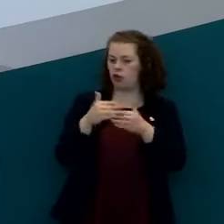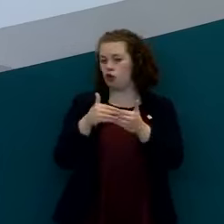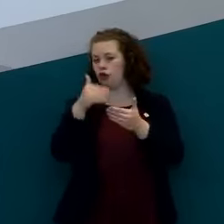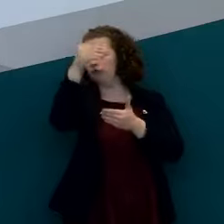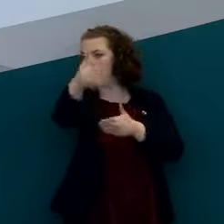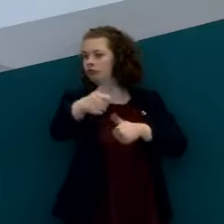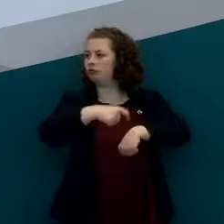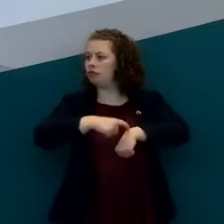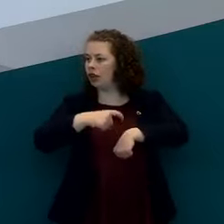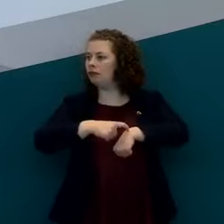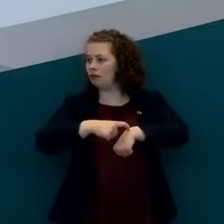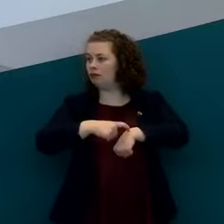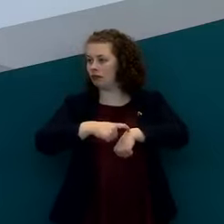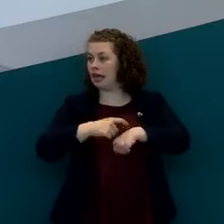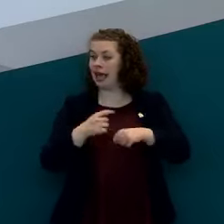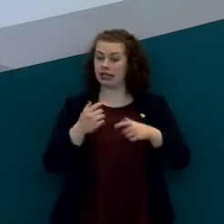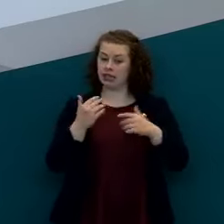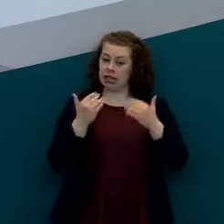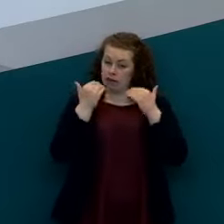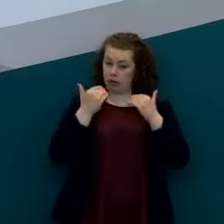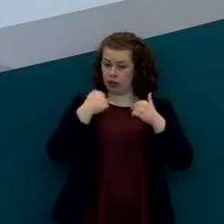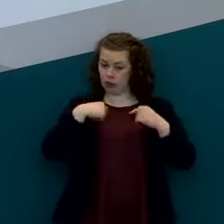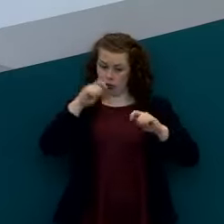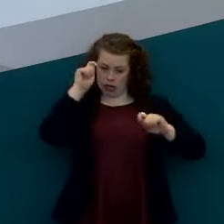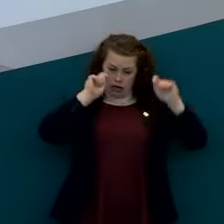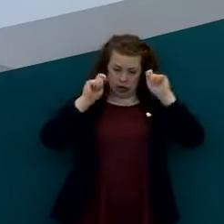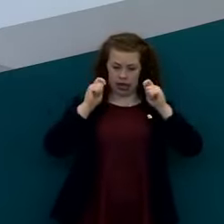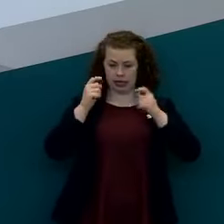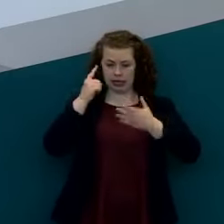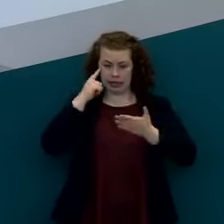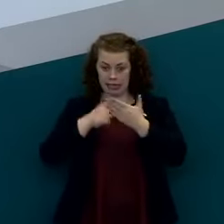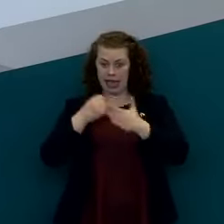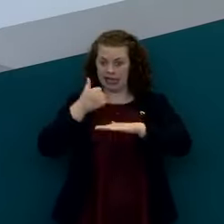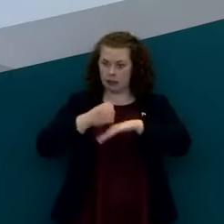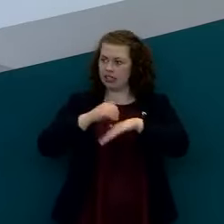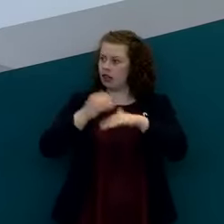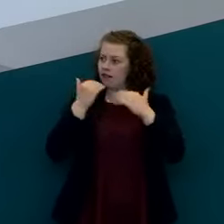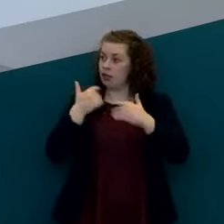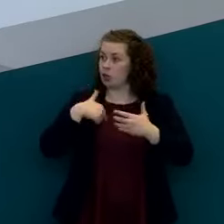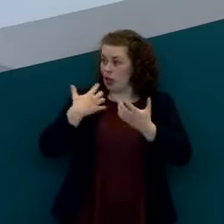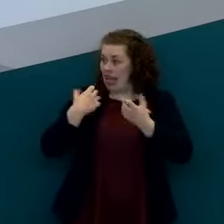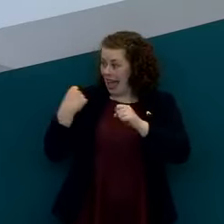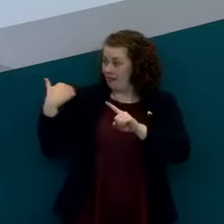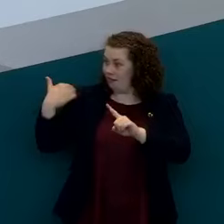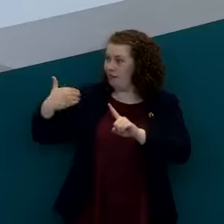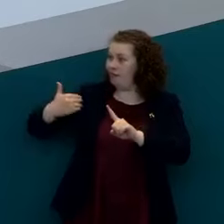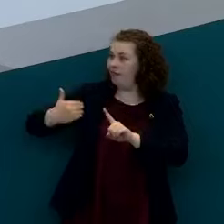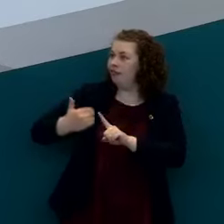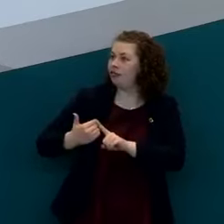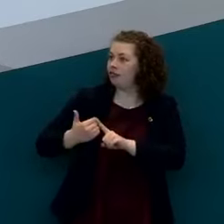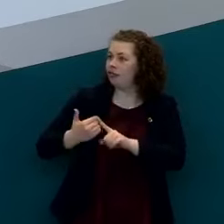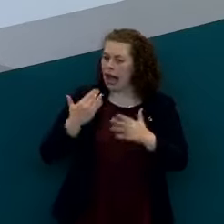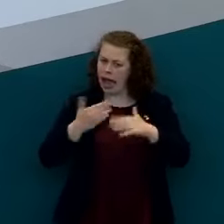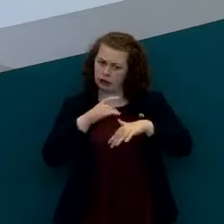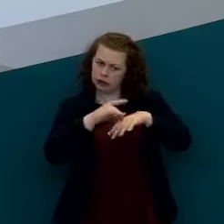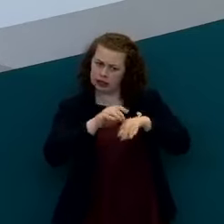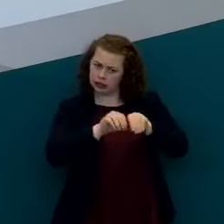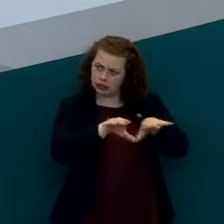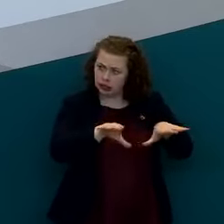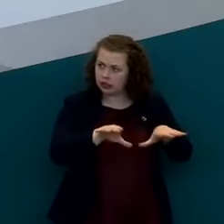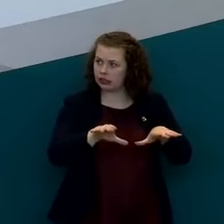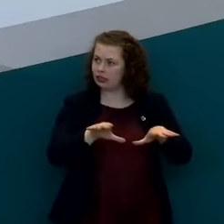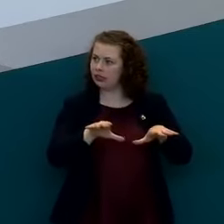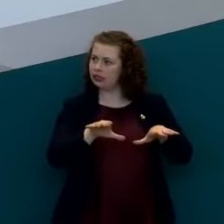factors that would go into the decision would be factors on an ongoing basis as they will continue to be in relation to the behavior of the disease and while we've seen